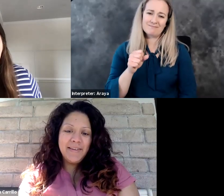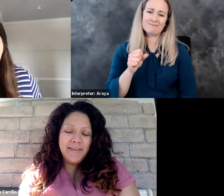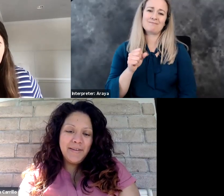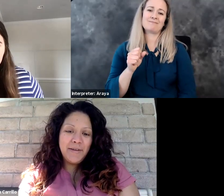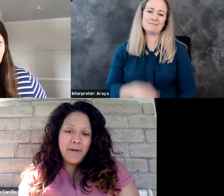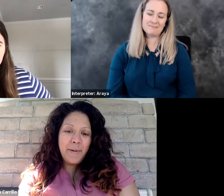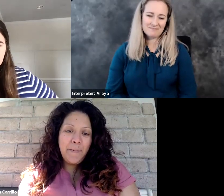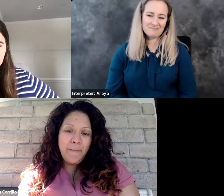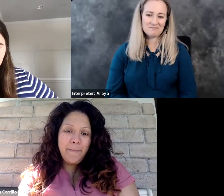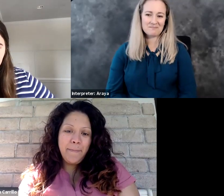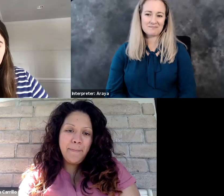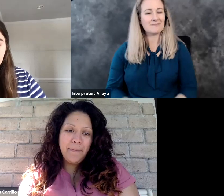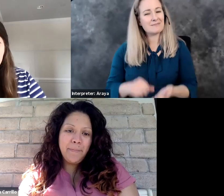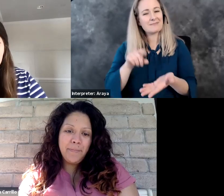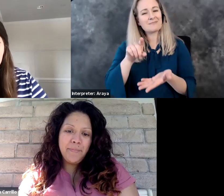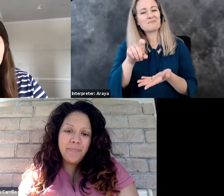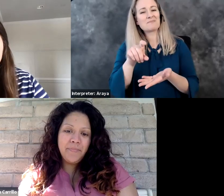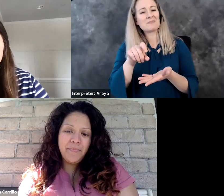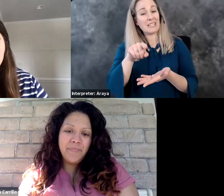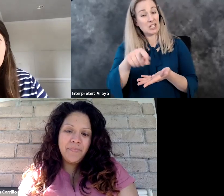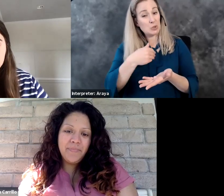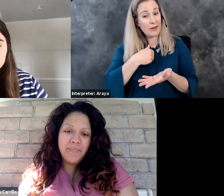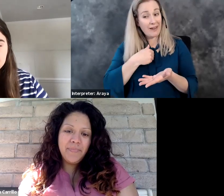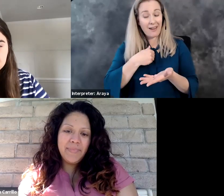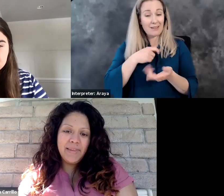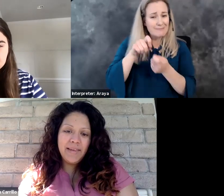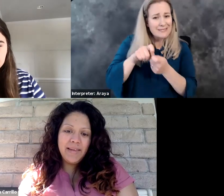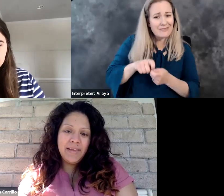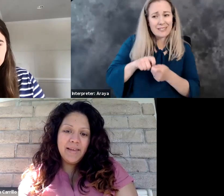Do you have any pieces of encouragement for the deaf community?